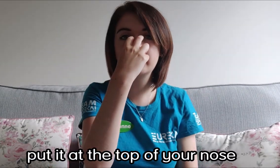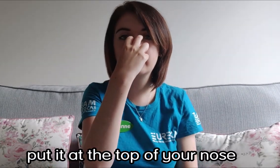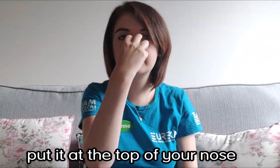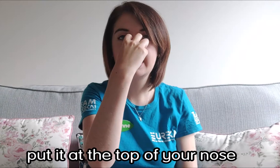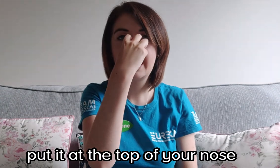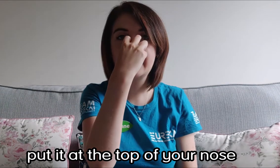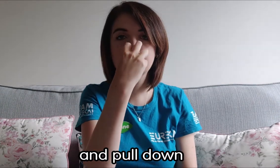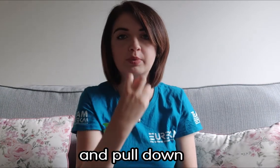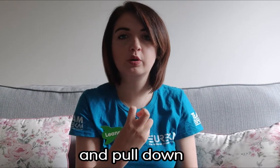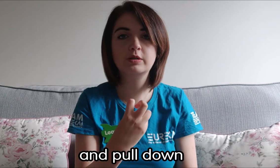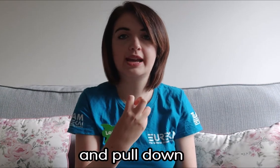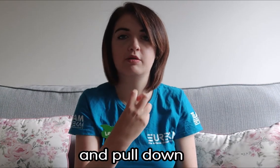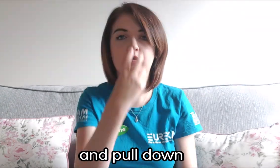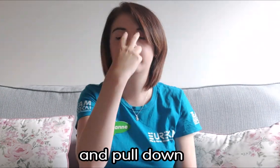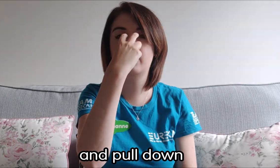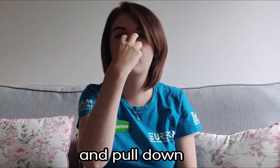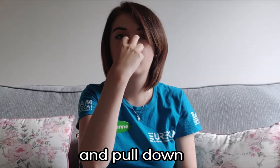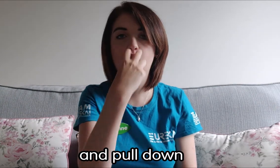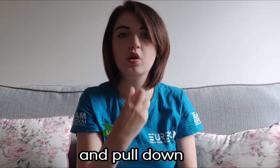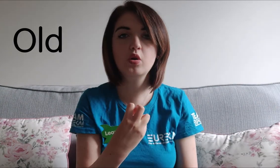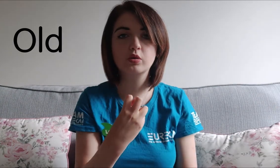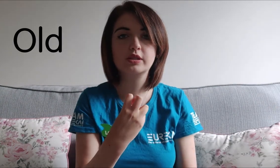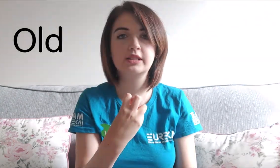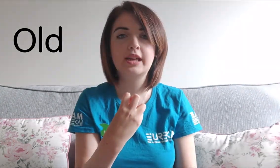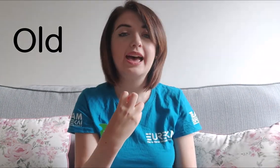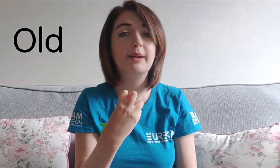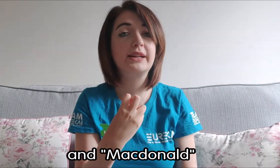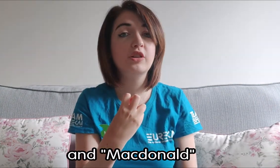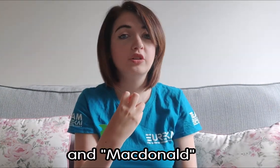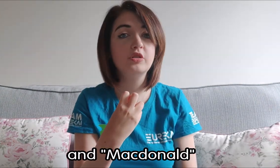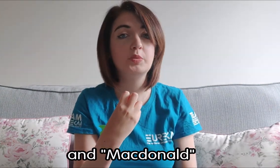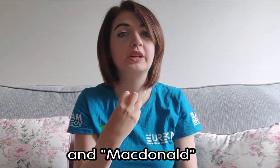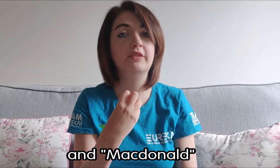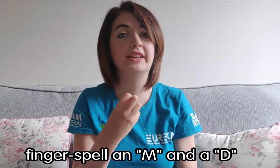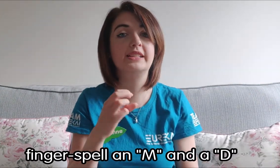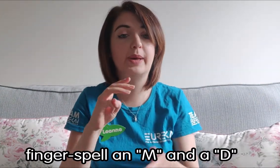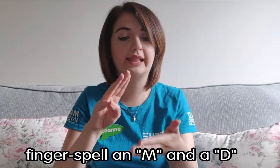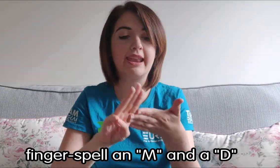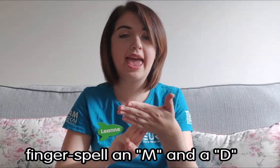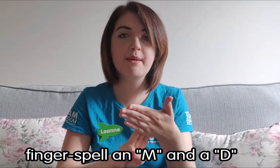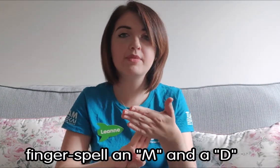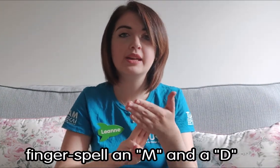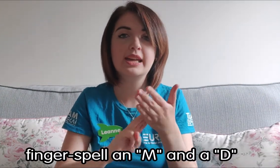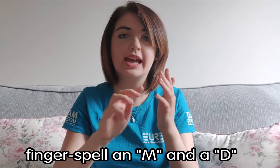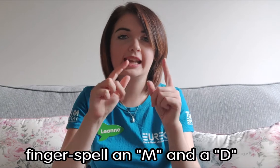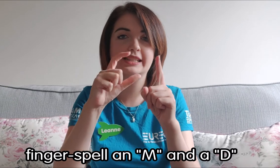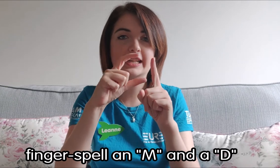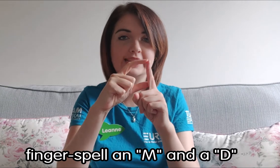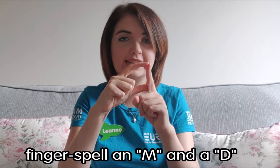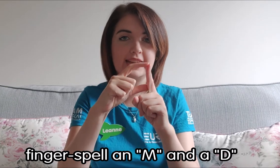nose and pull down for old and macdonald we're going to fingerspell an m and a d